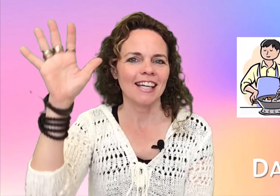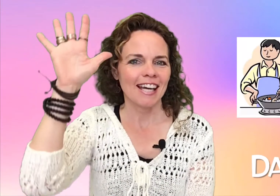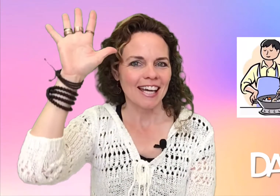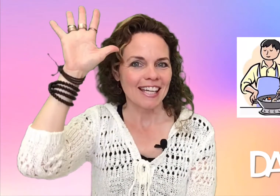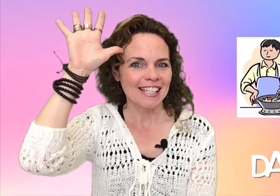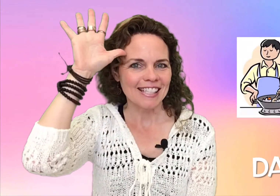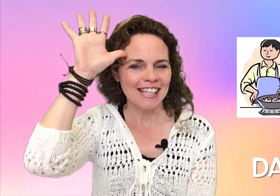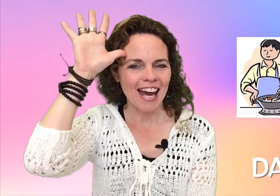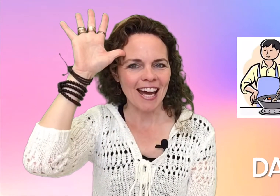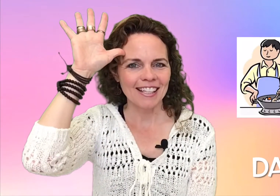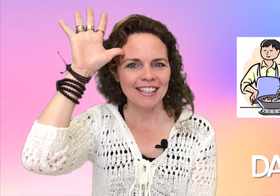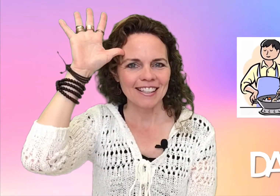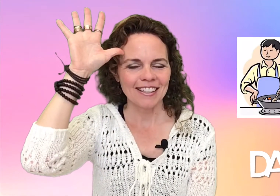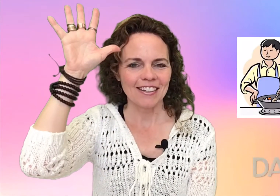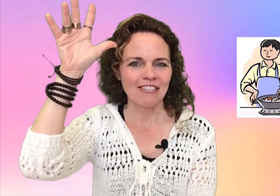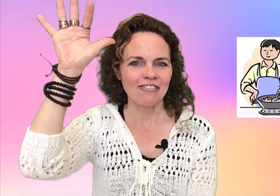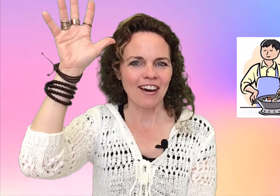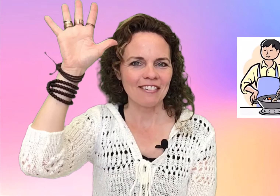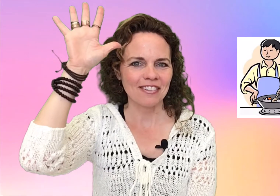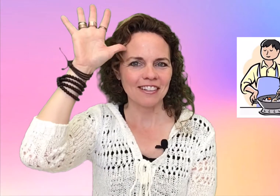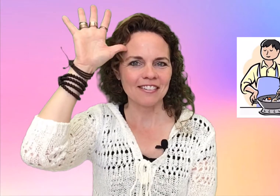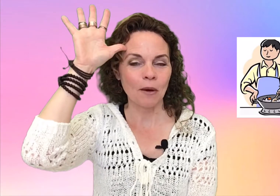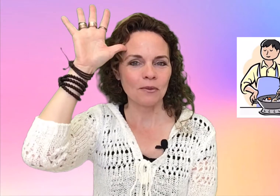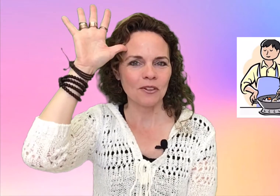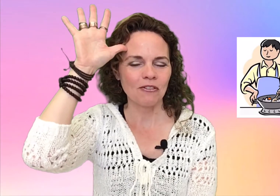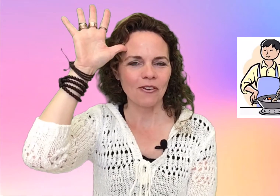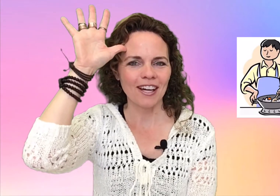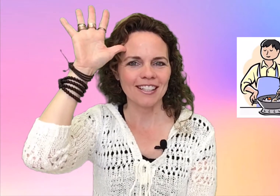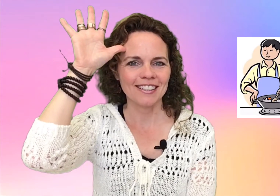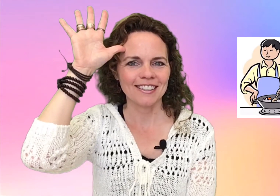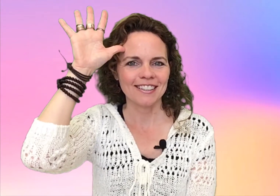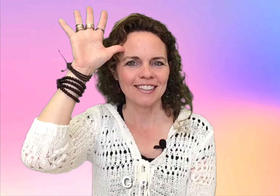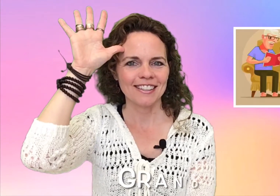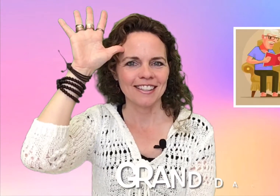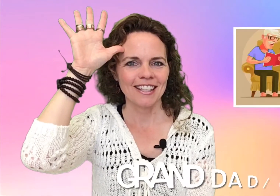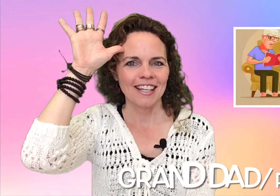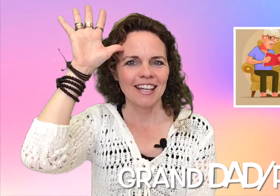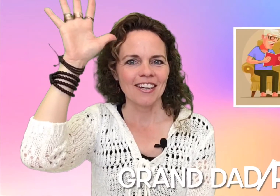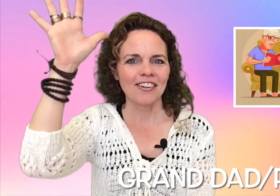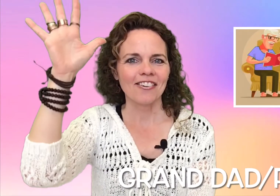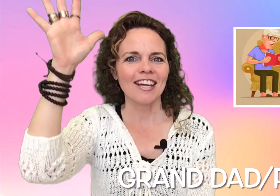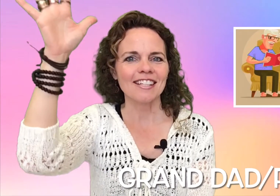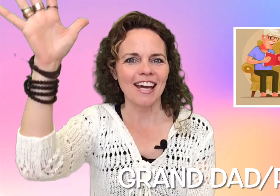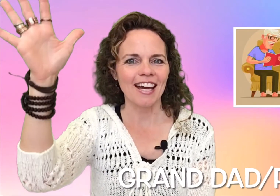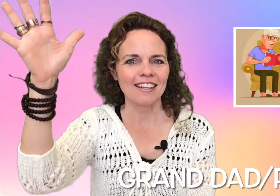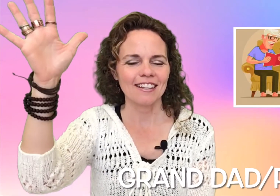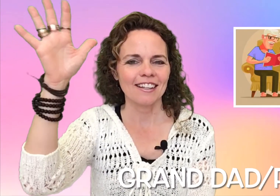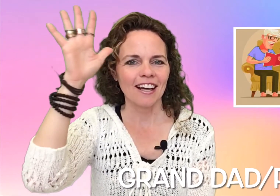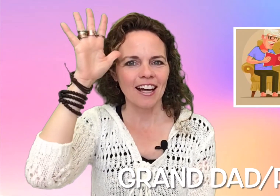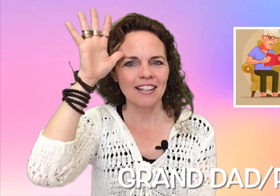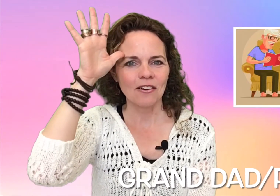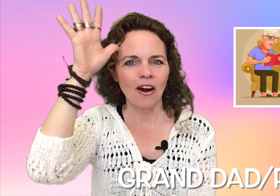Dad. Five fingers up to the forehead. Granddad. A little hop.